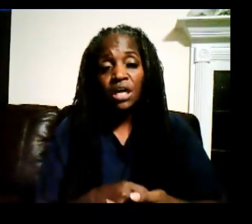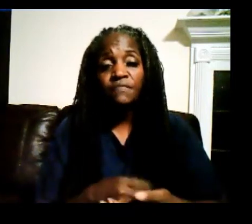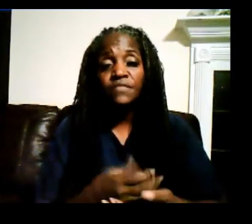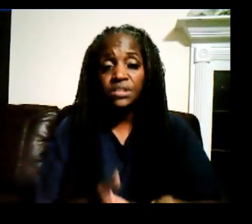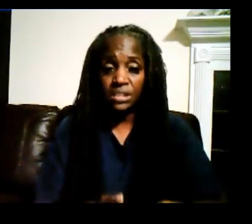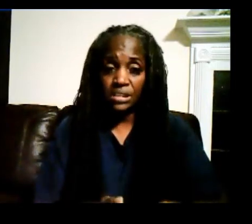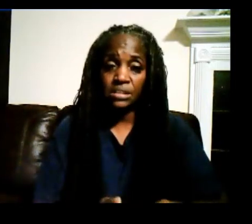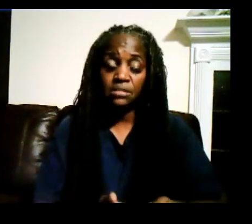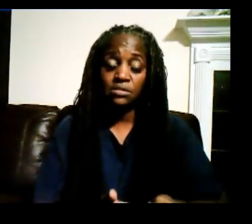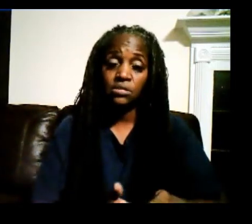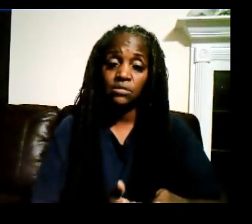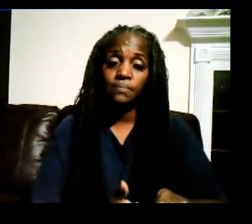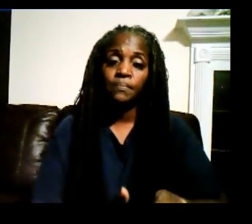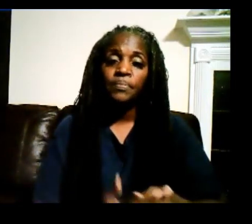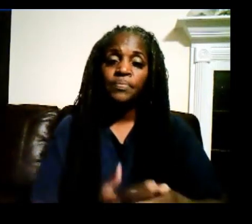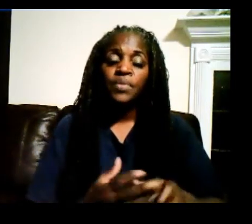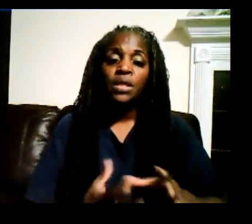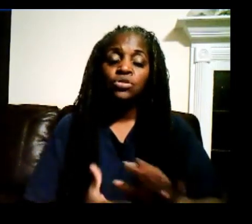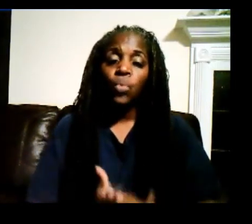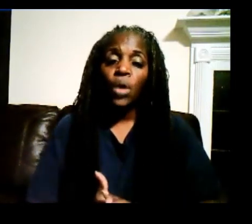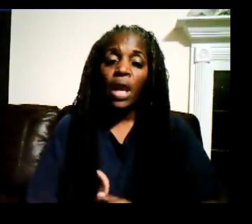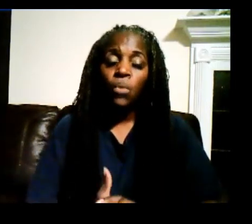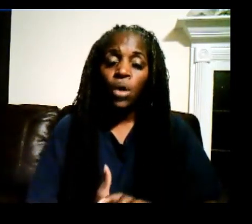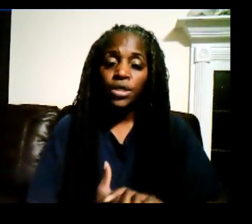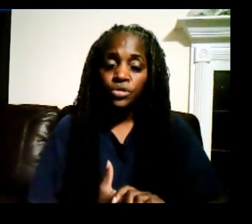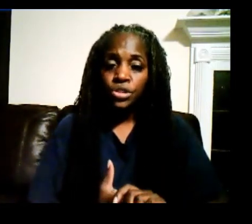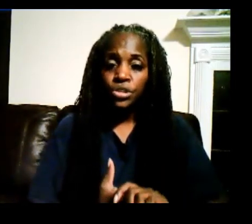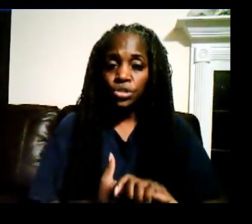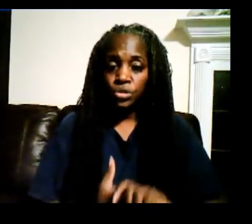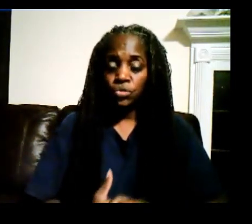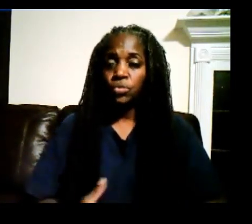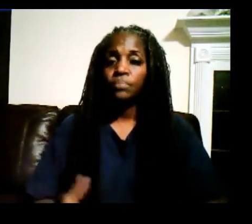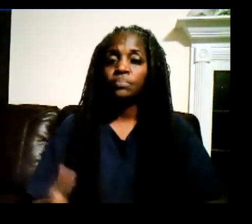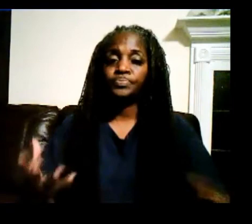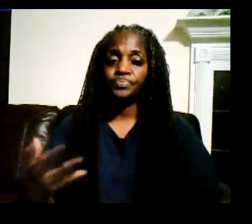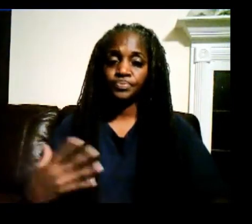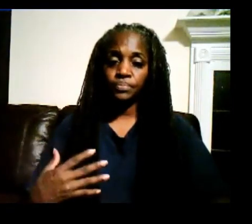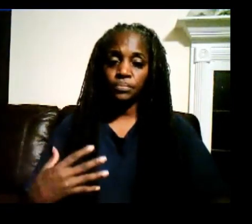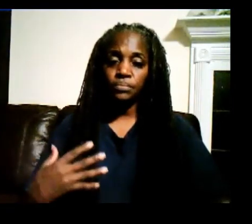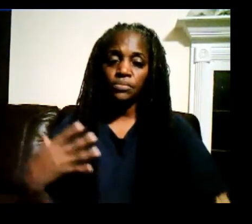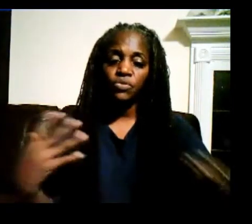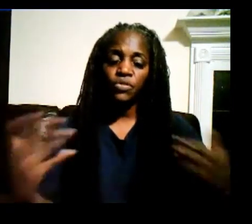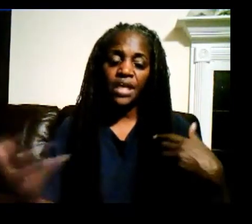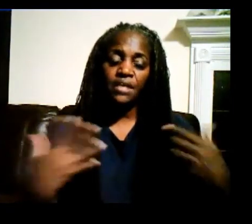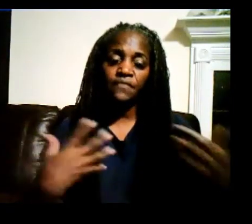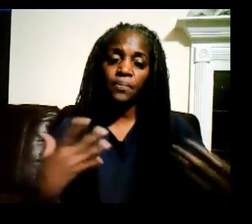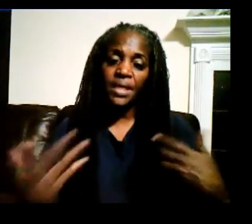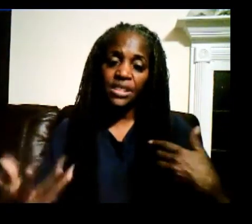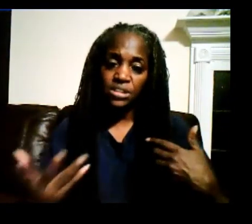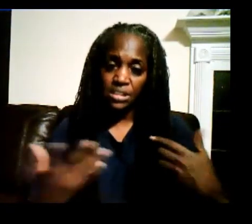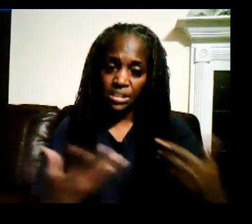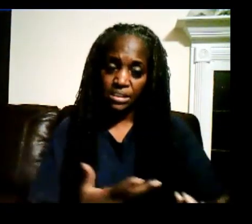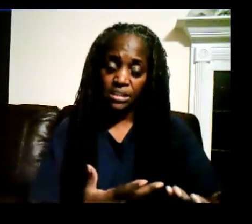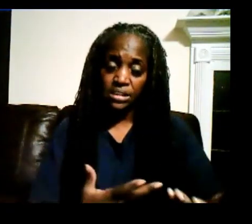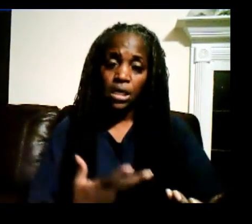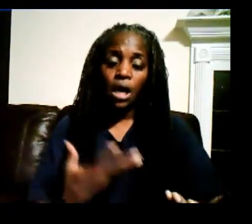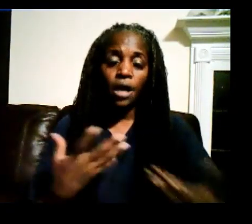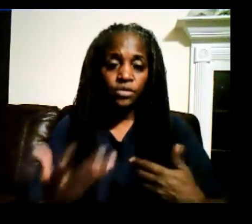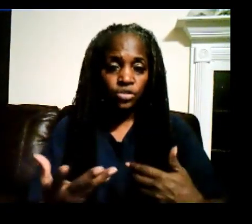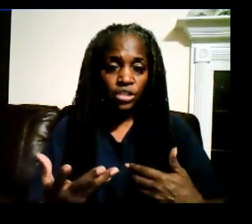of the seasons. So what I want you to do with that information is understand